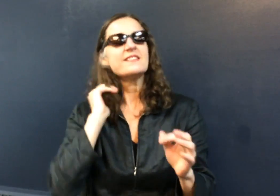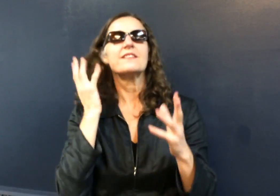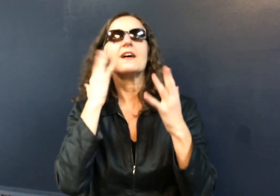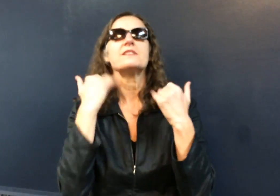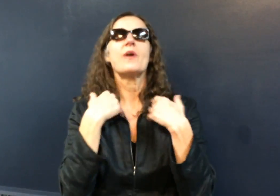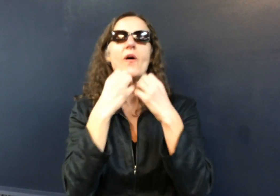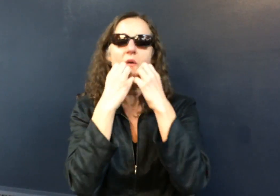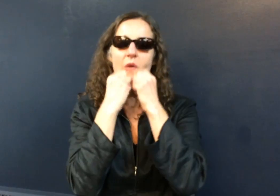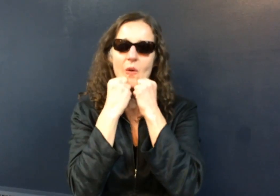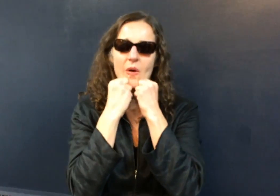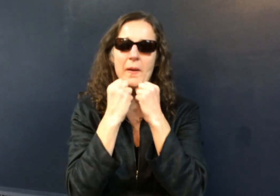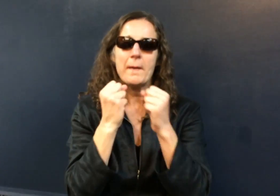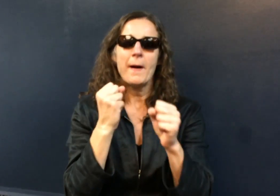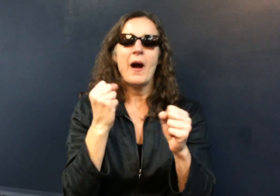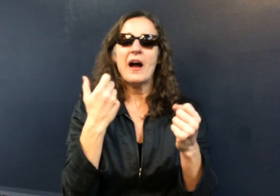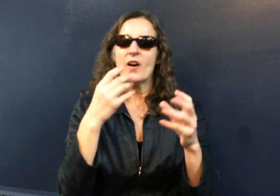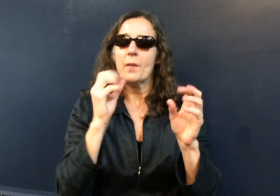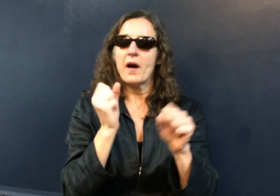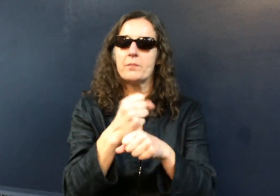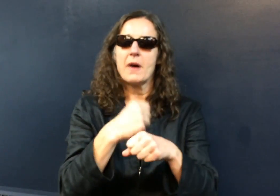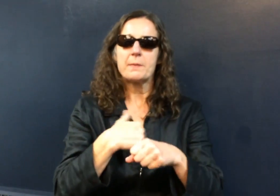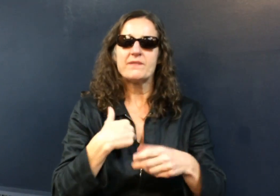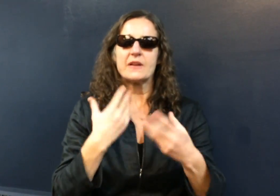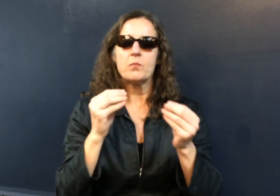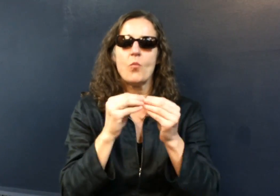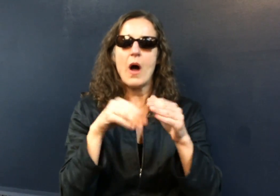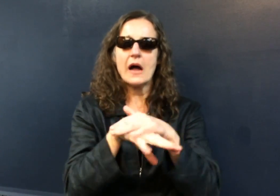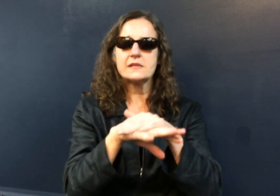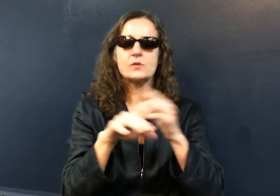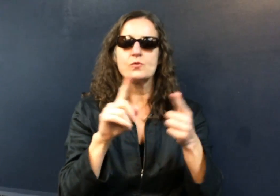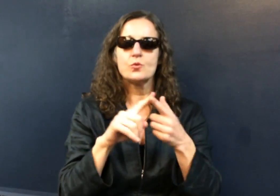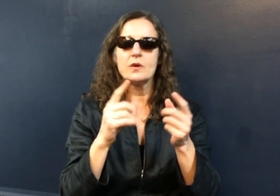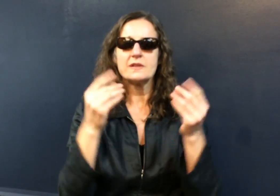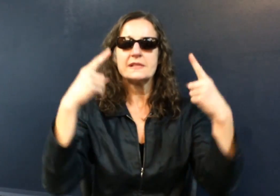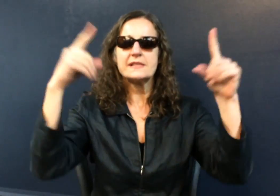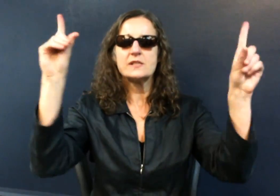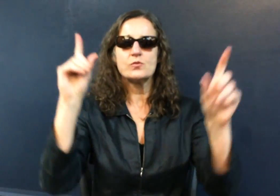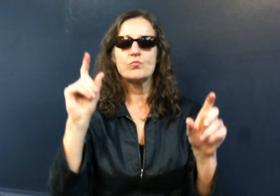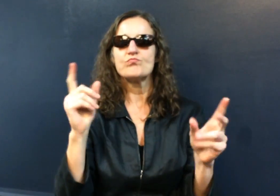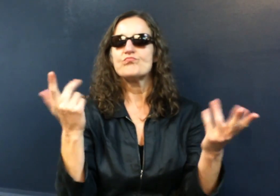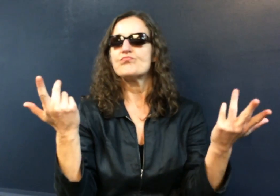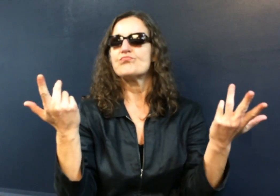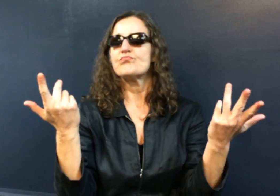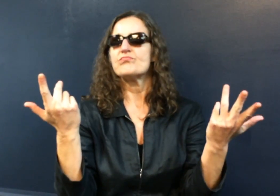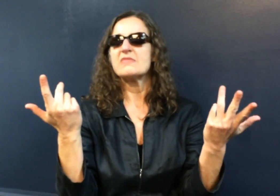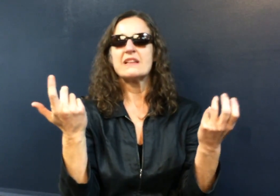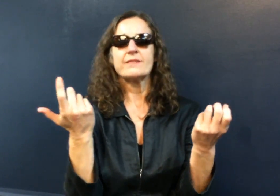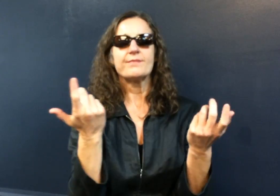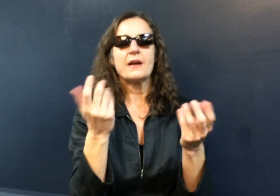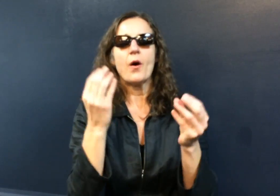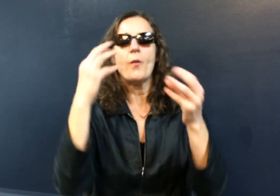With PT ASL, I have that same opportunity to be able to have access to be successful,